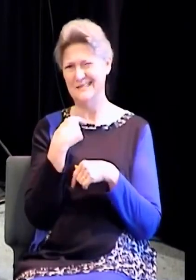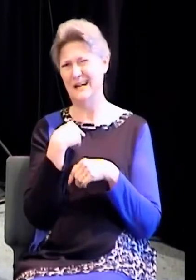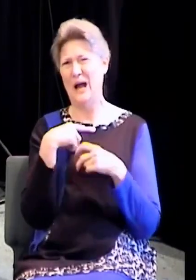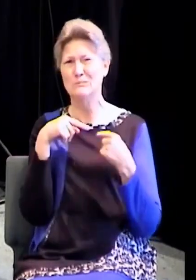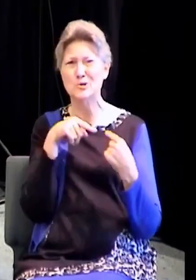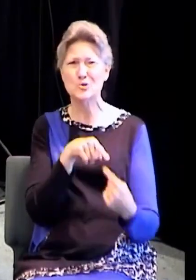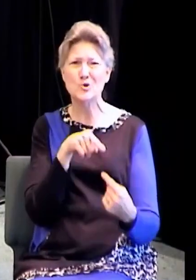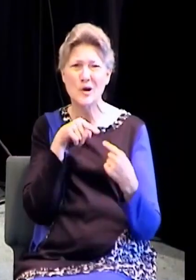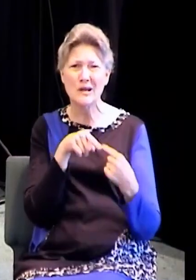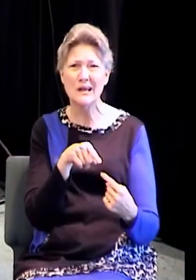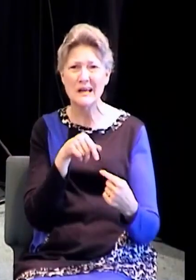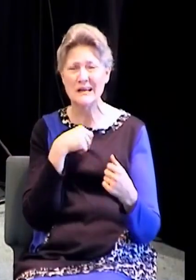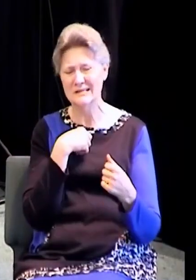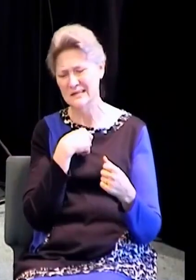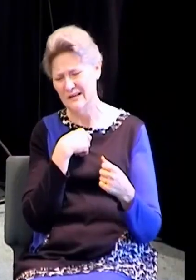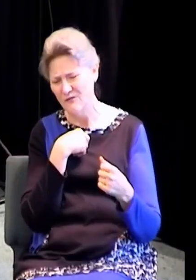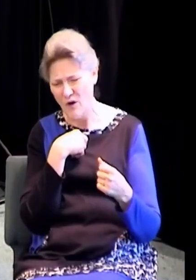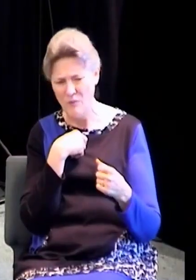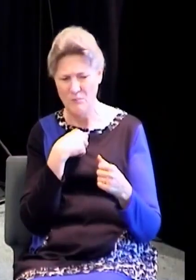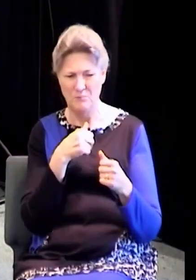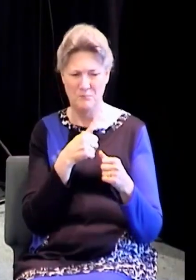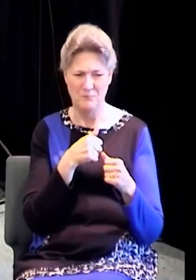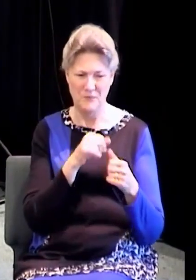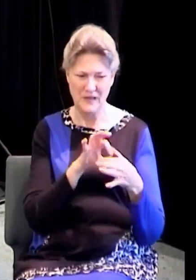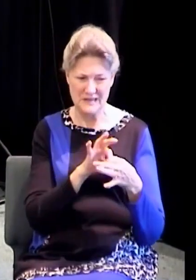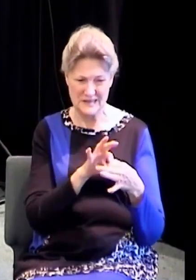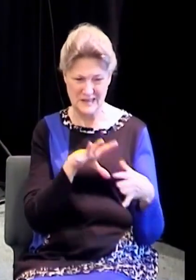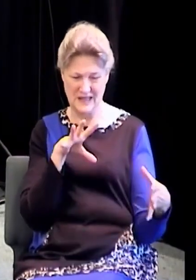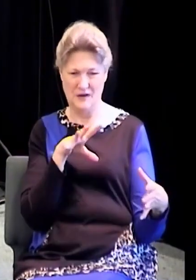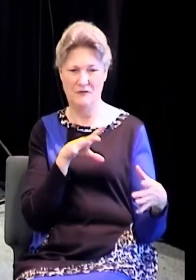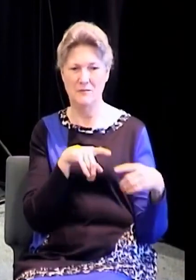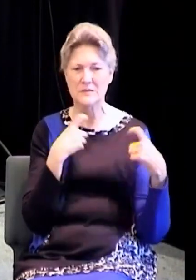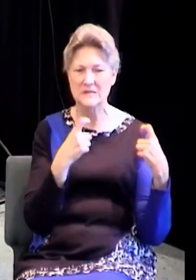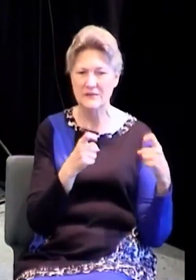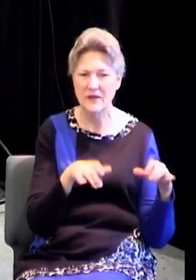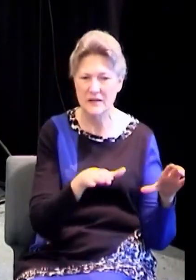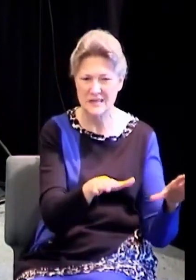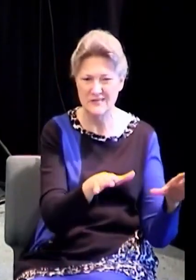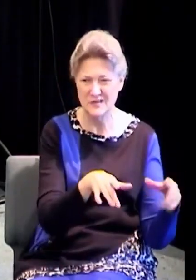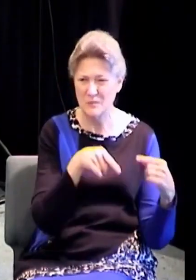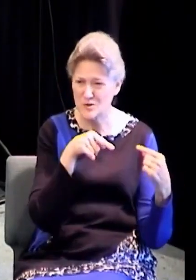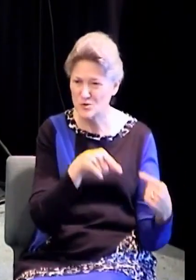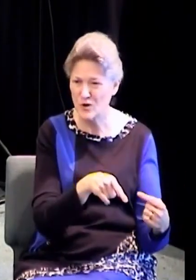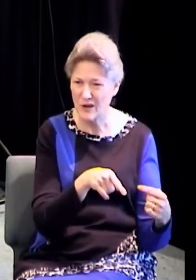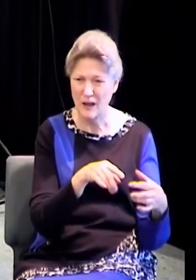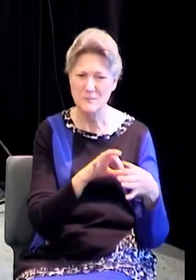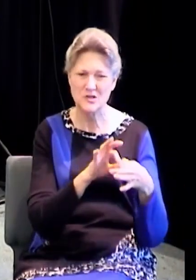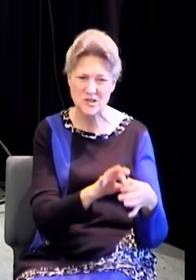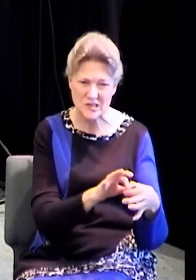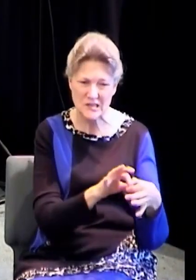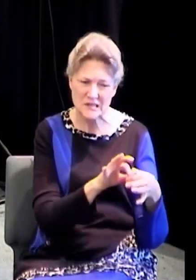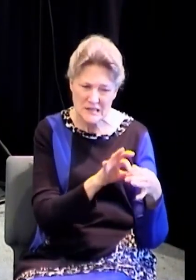it? Philippians 4.13, I can do all things through Christ,